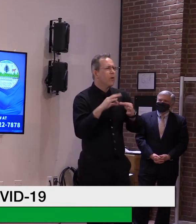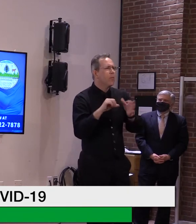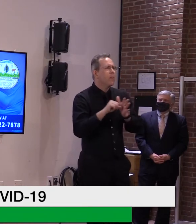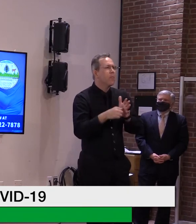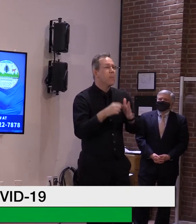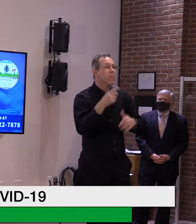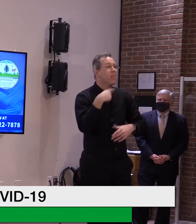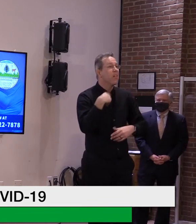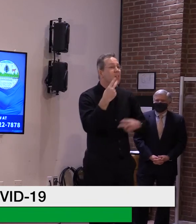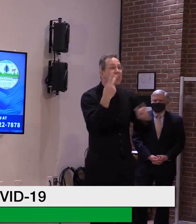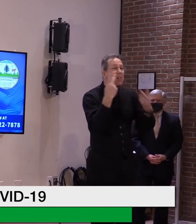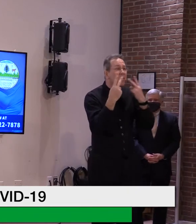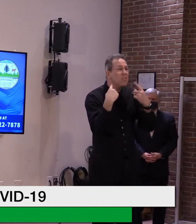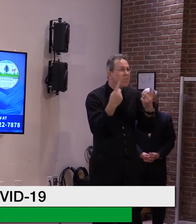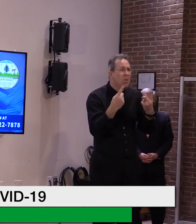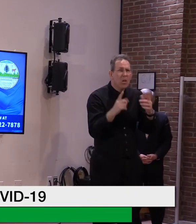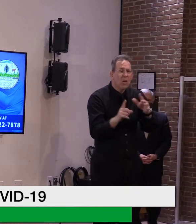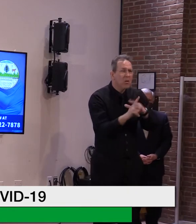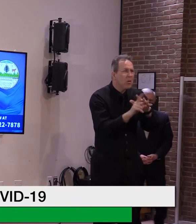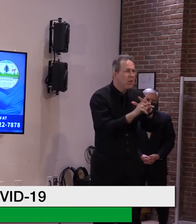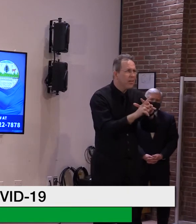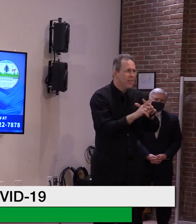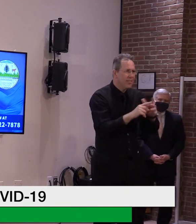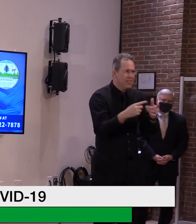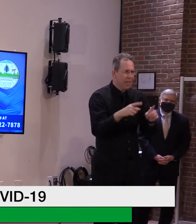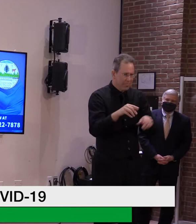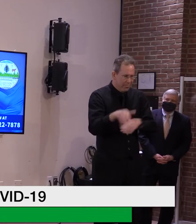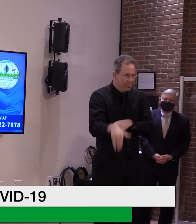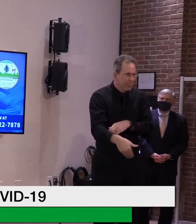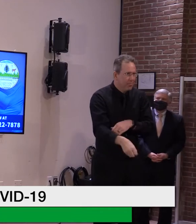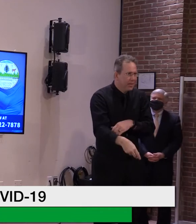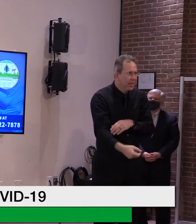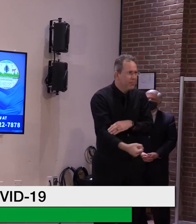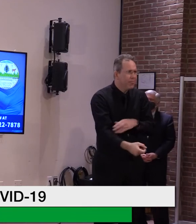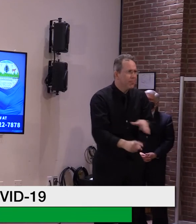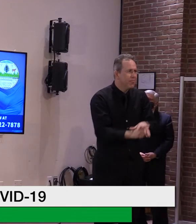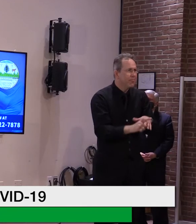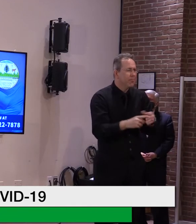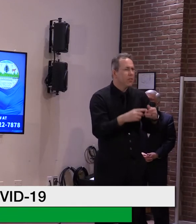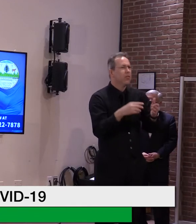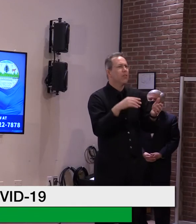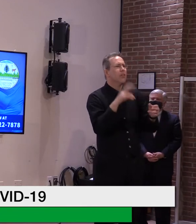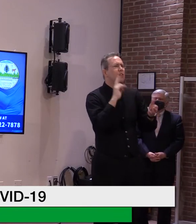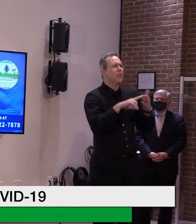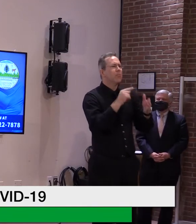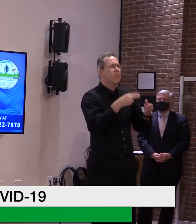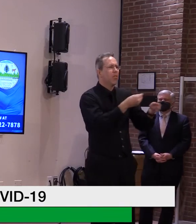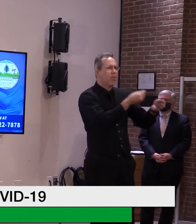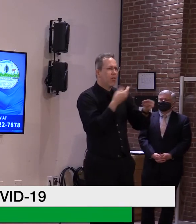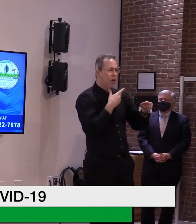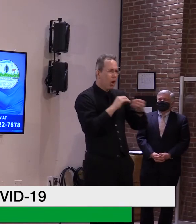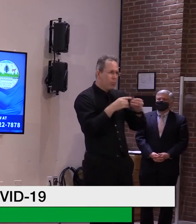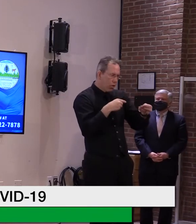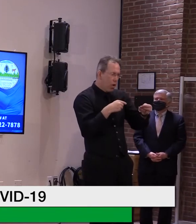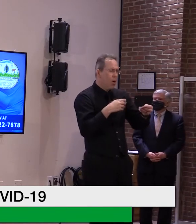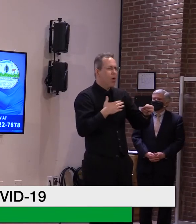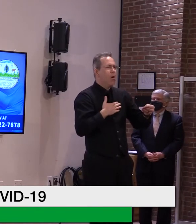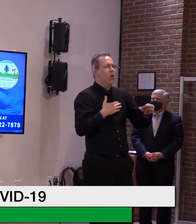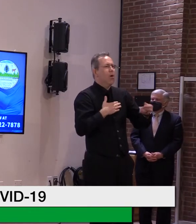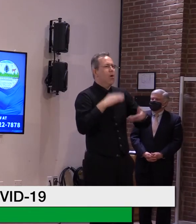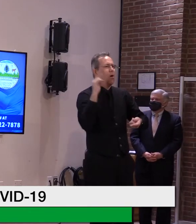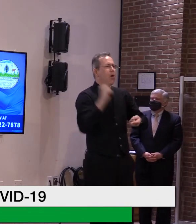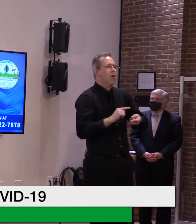the middle of the night from Secretary Smith, um, I breathe a sigh of relief when it's under a hundred. And yesterday it was, I think